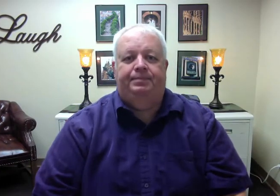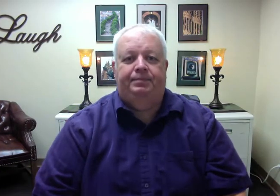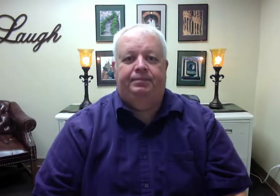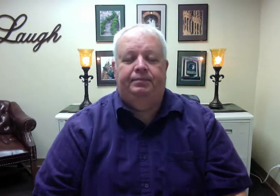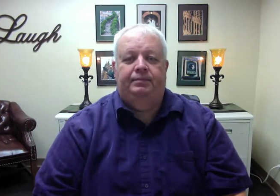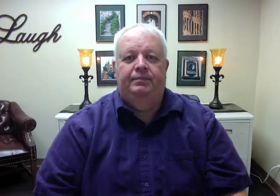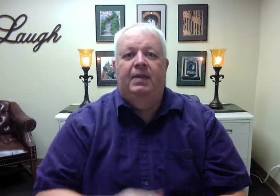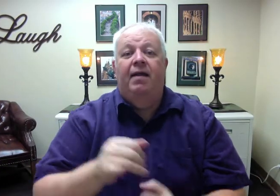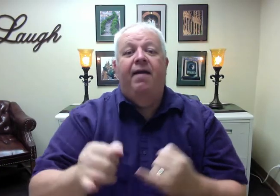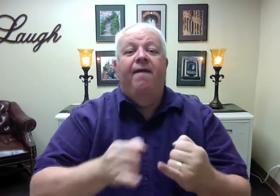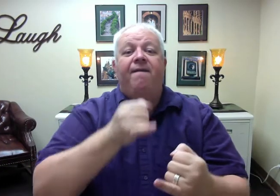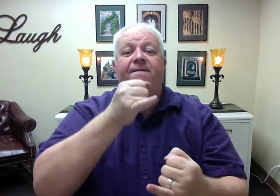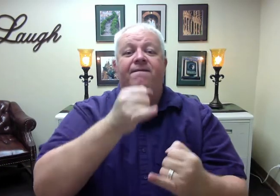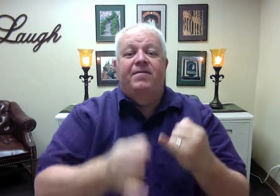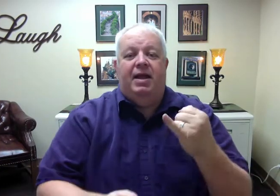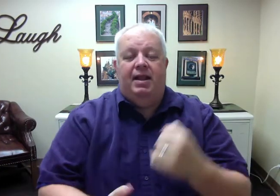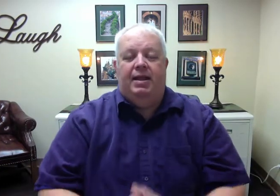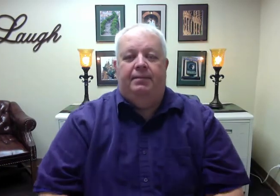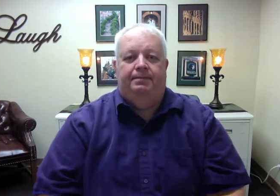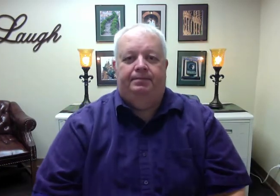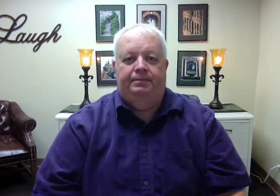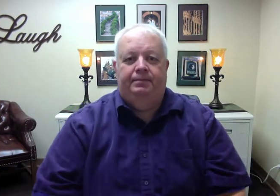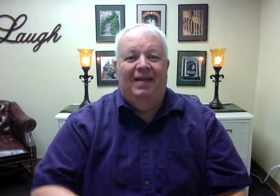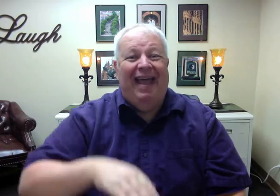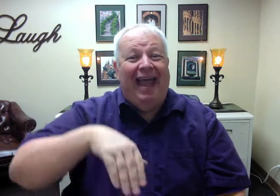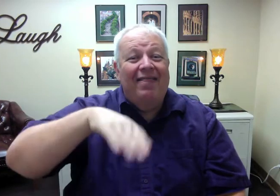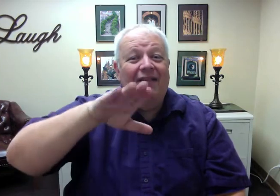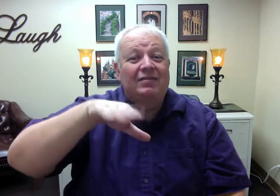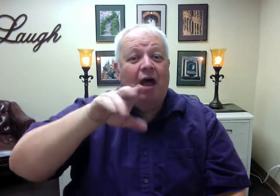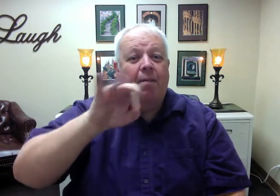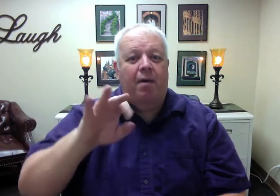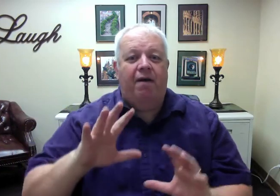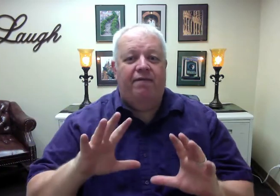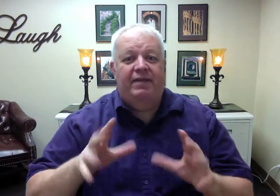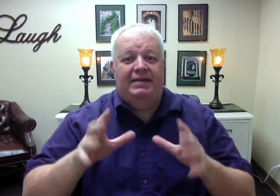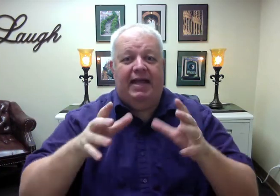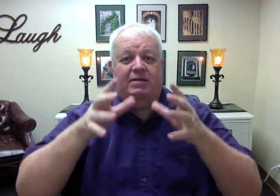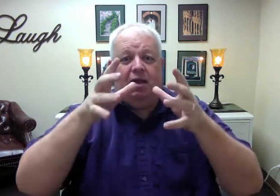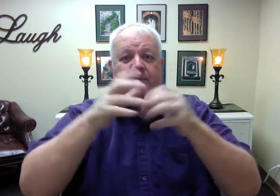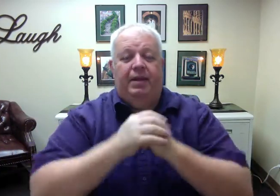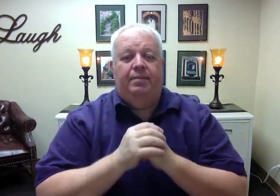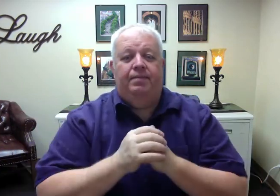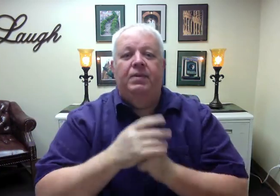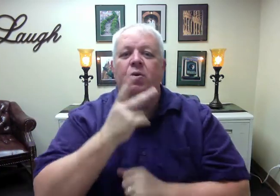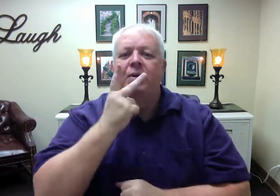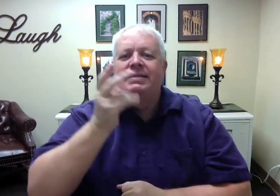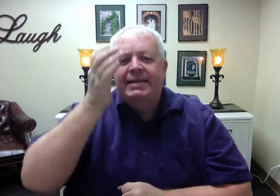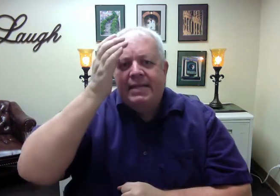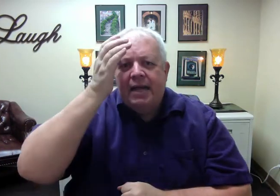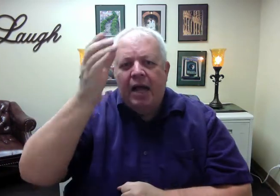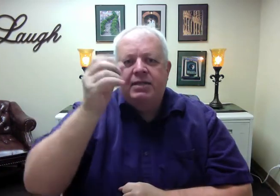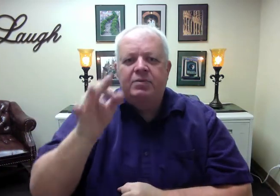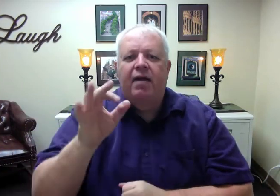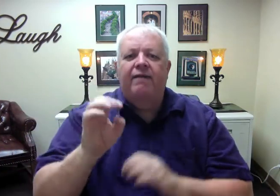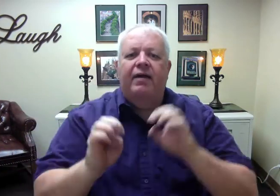Finally, at the top of the taxonomy, we find the concept of evaluation.